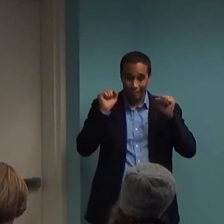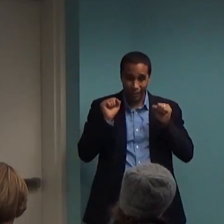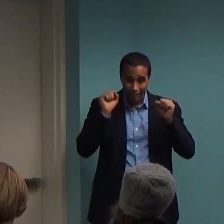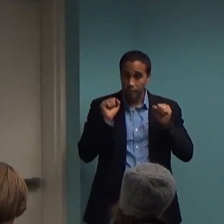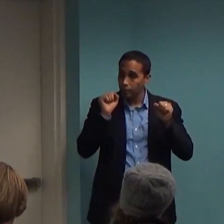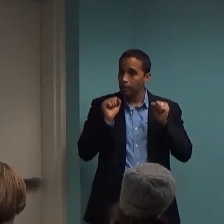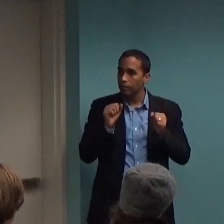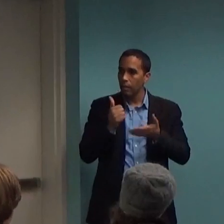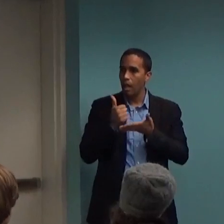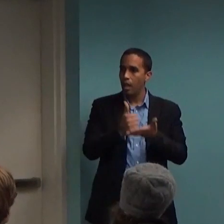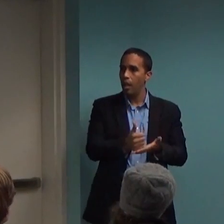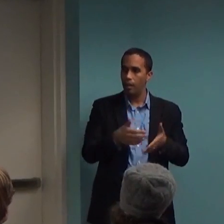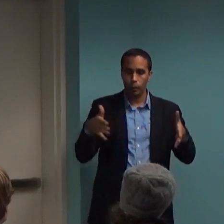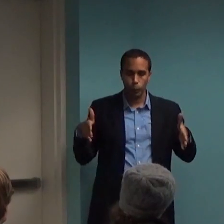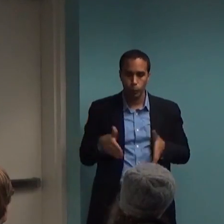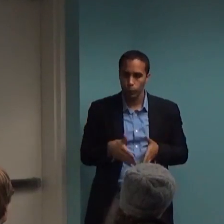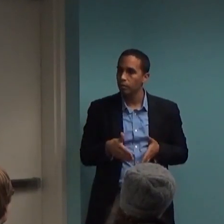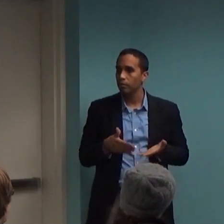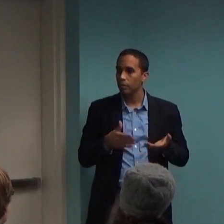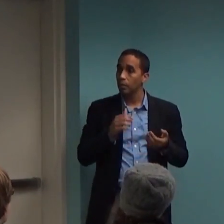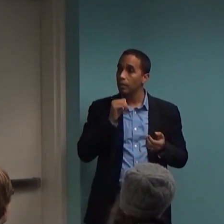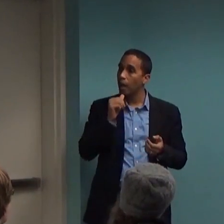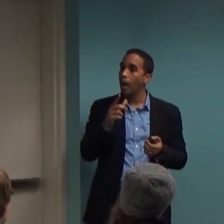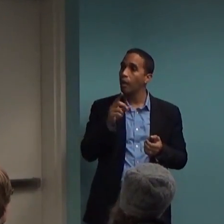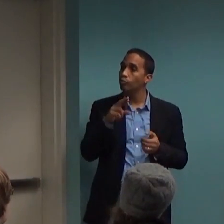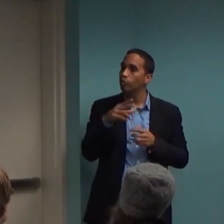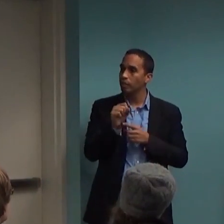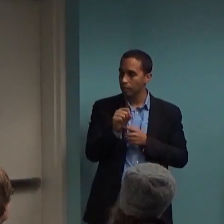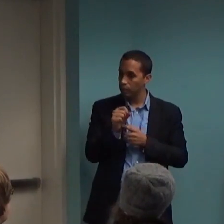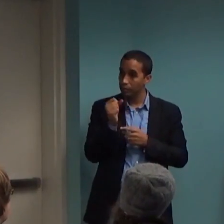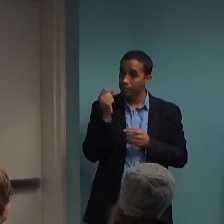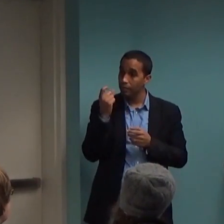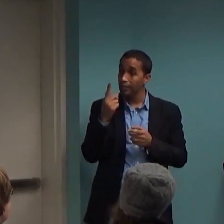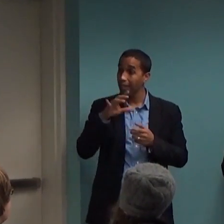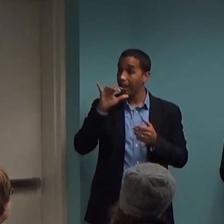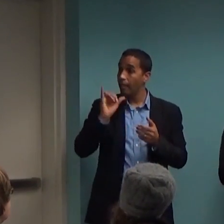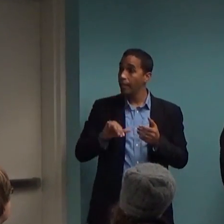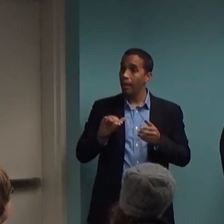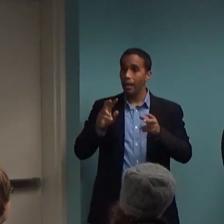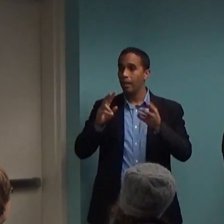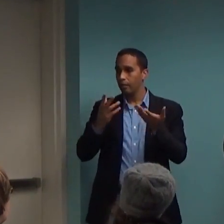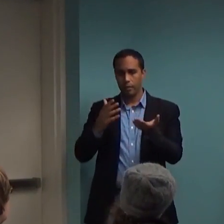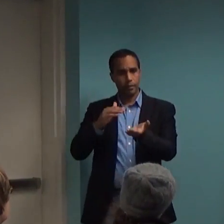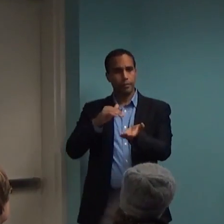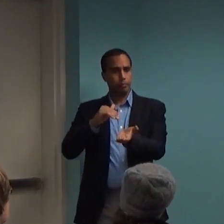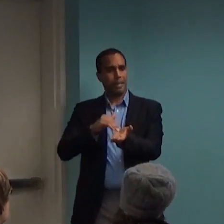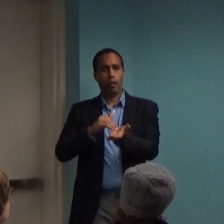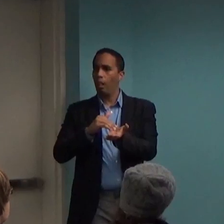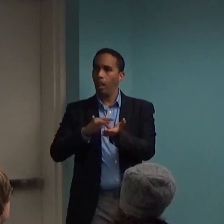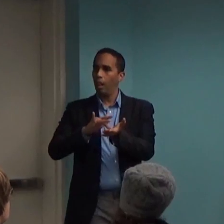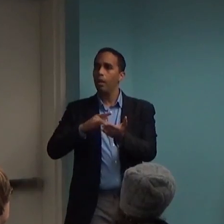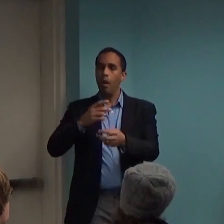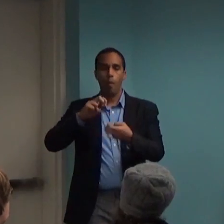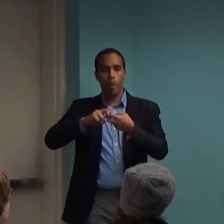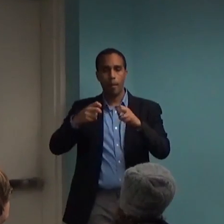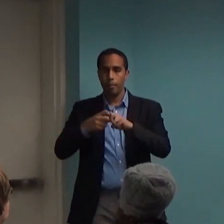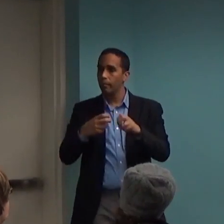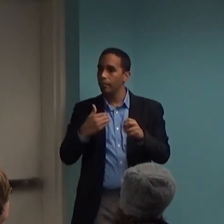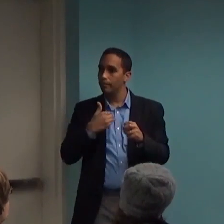obesity. Not drugs. So, these are all medical ailments, or medical problems, and all have first line treatments that focus on behaviors.